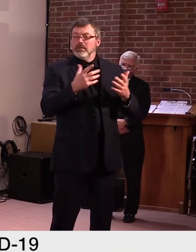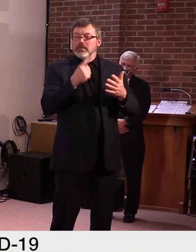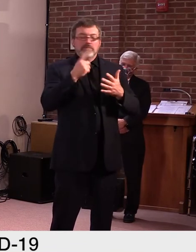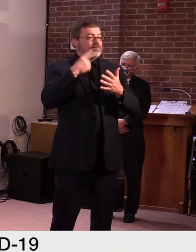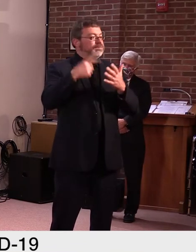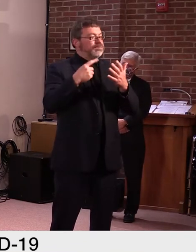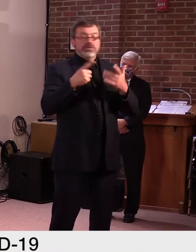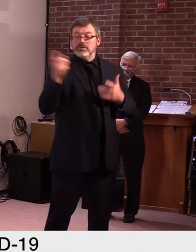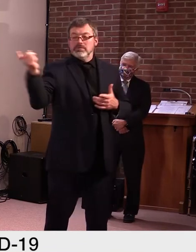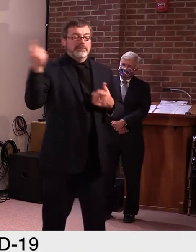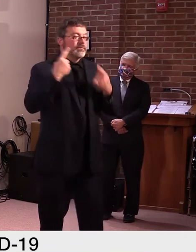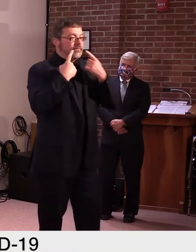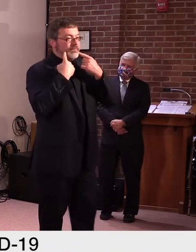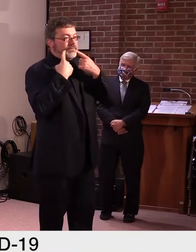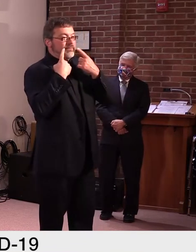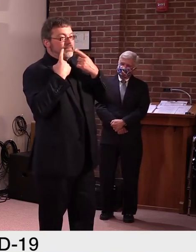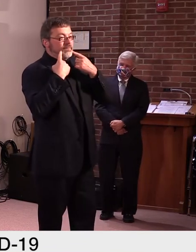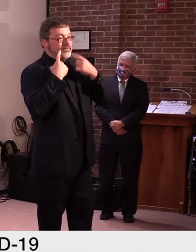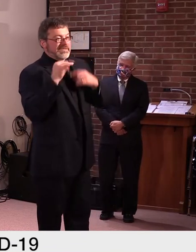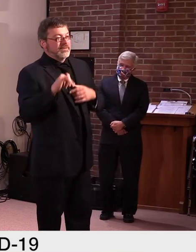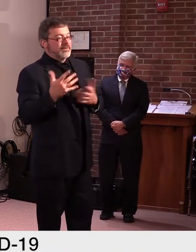ice cream, it's gotta be ice cream.